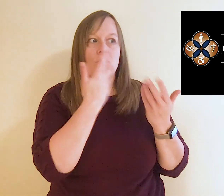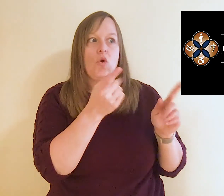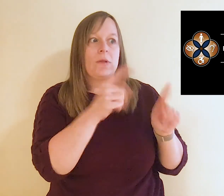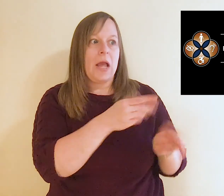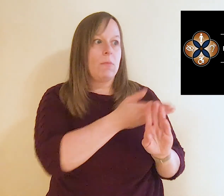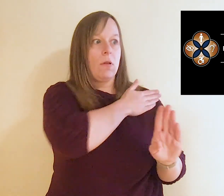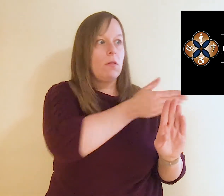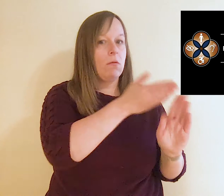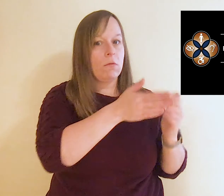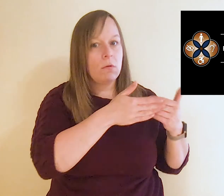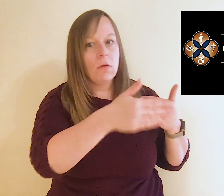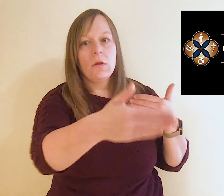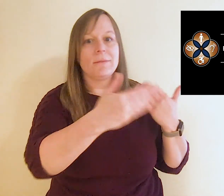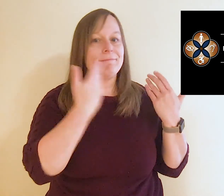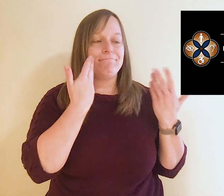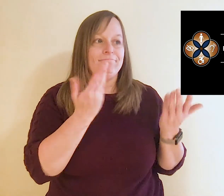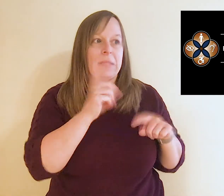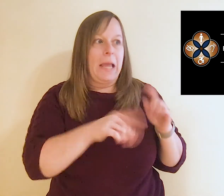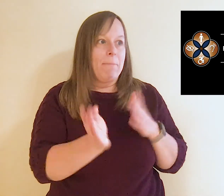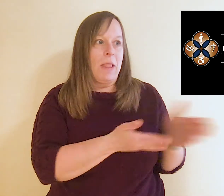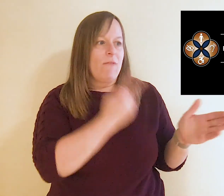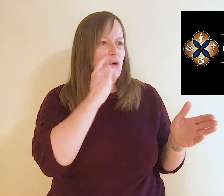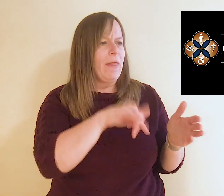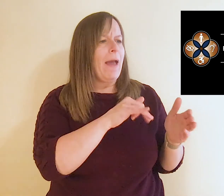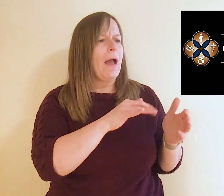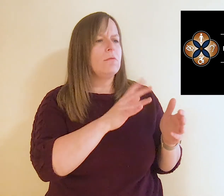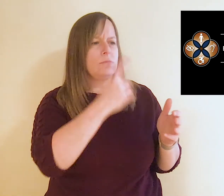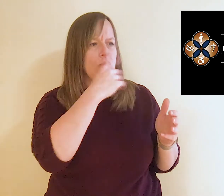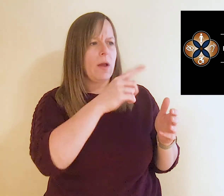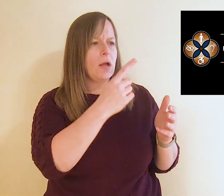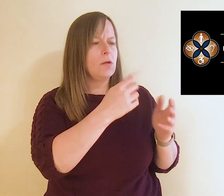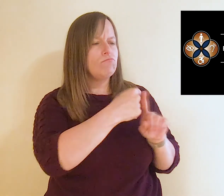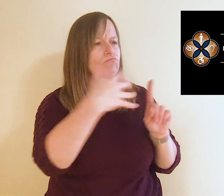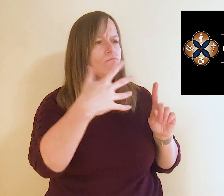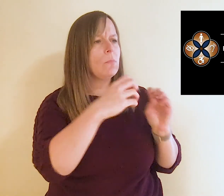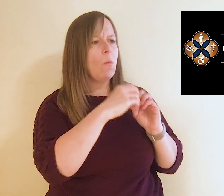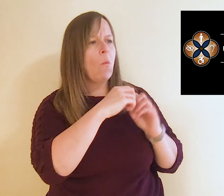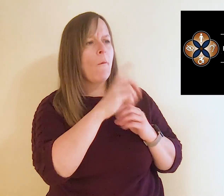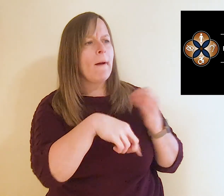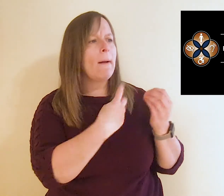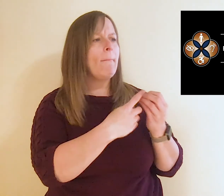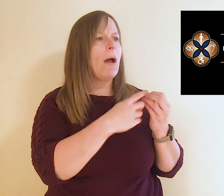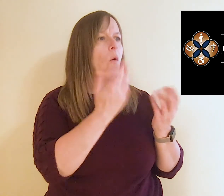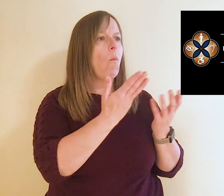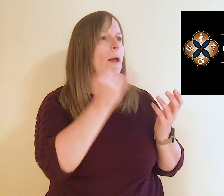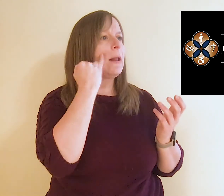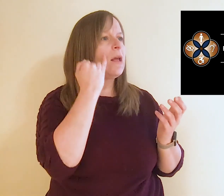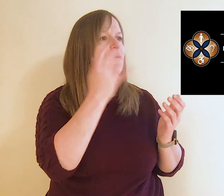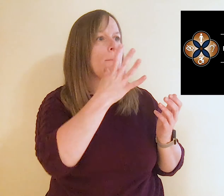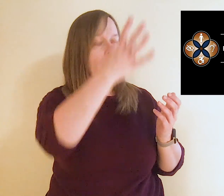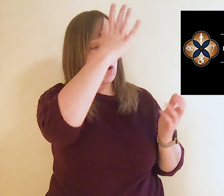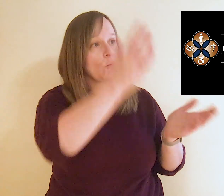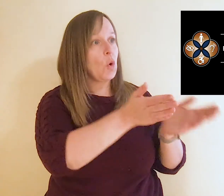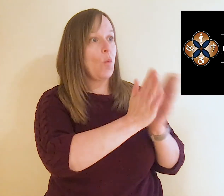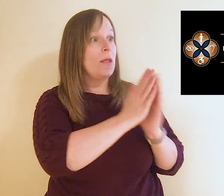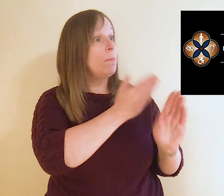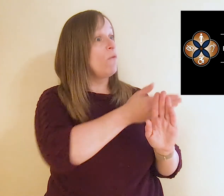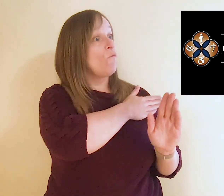what has happened or what was going to happen. Talk a little bit about what happened if the parents had requested this